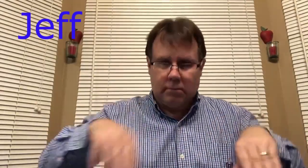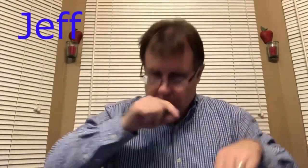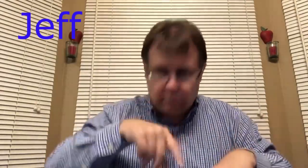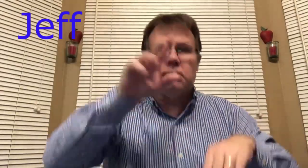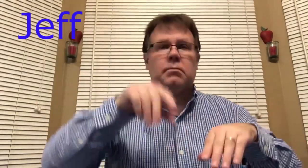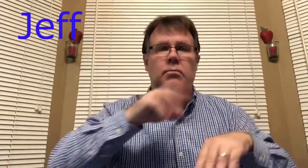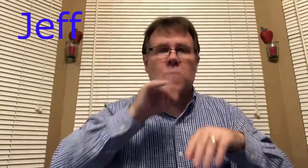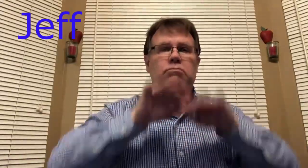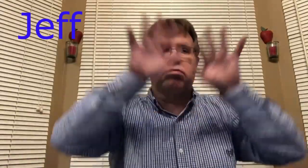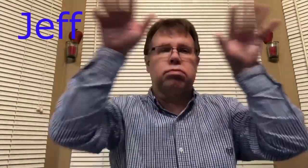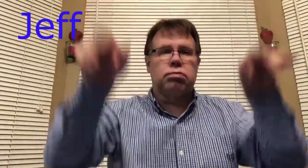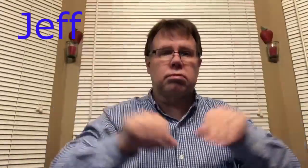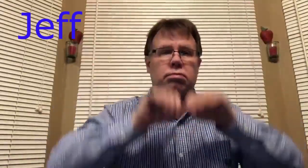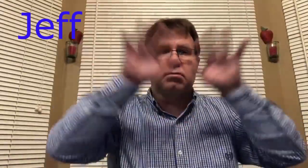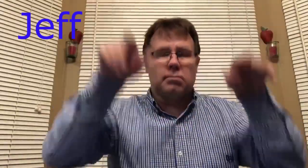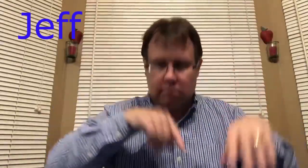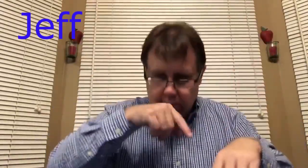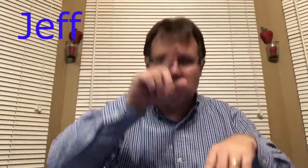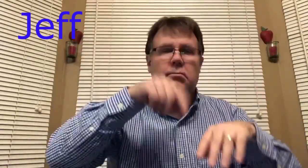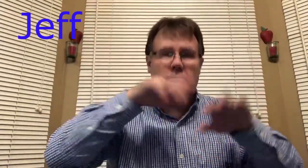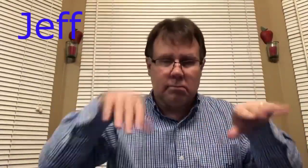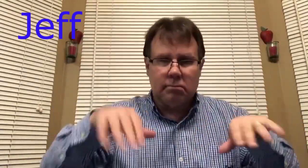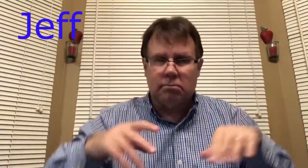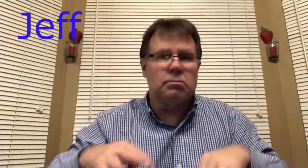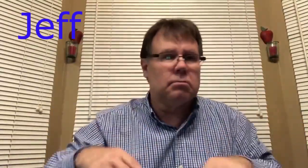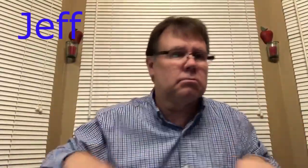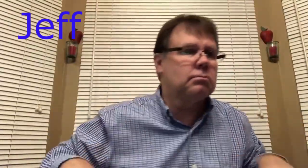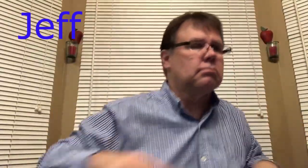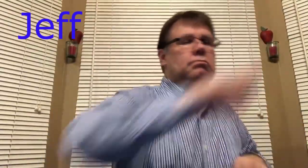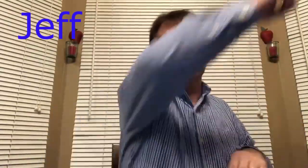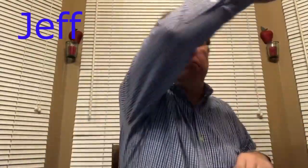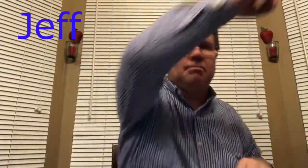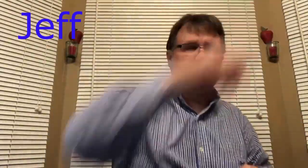splashes the water all around as it's taking the bath, then the bird takes off.